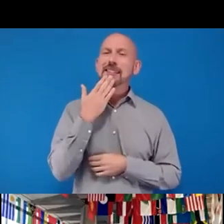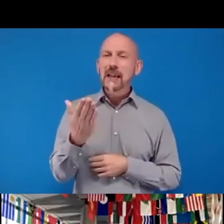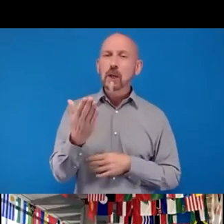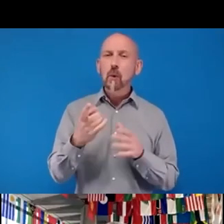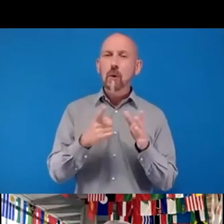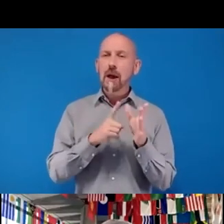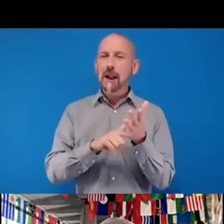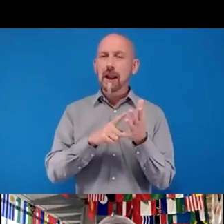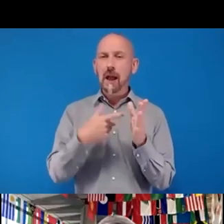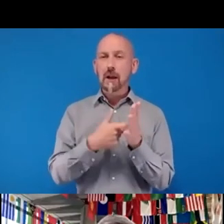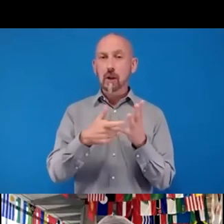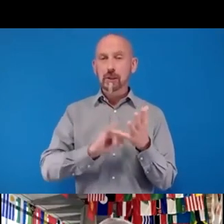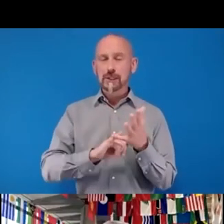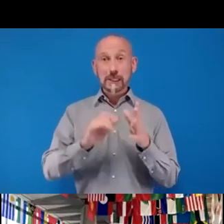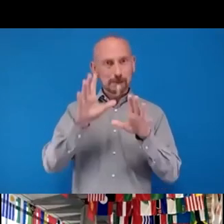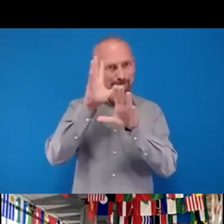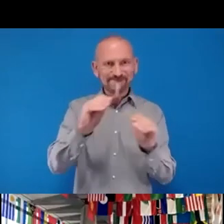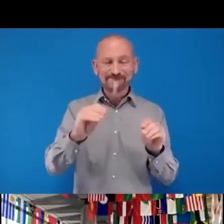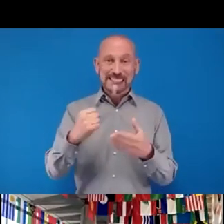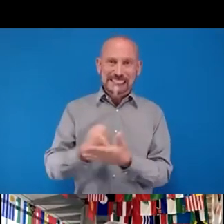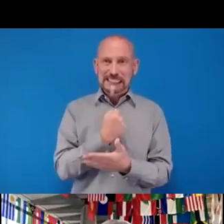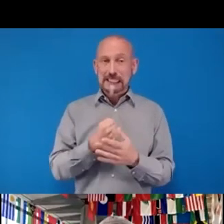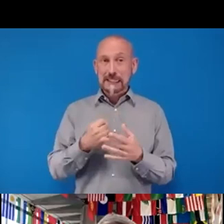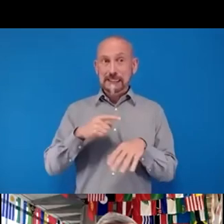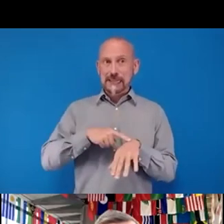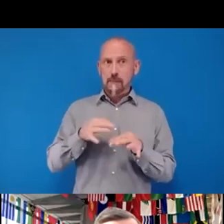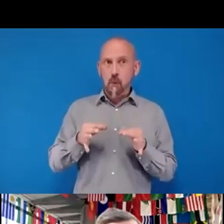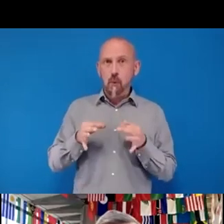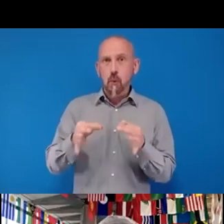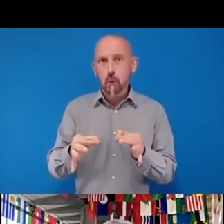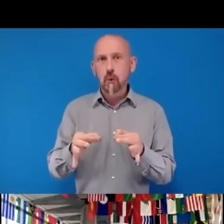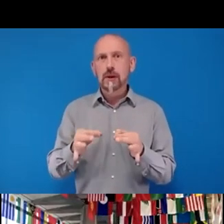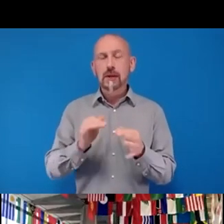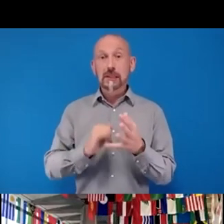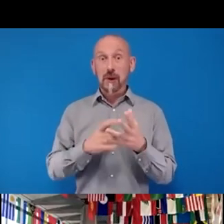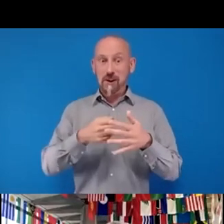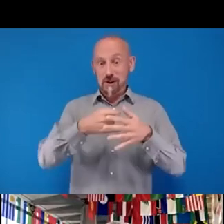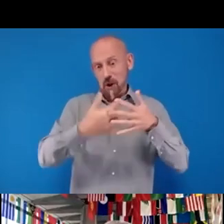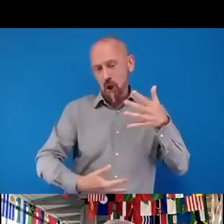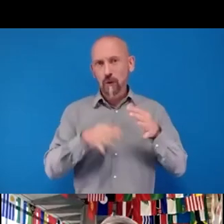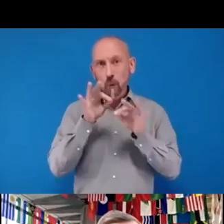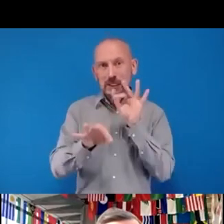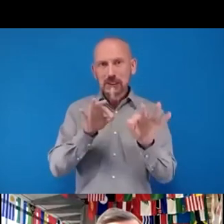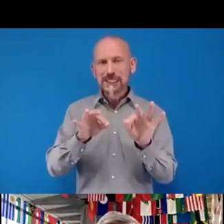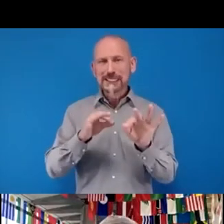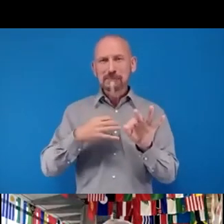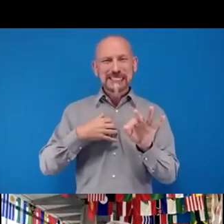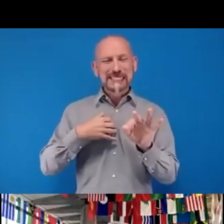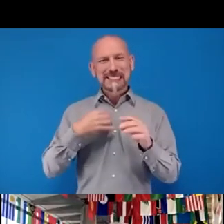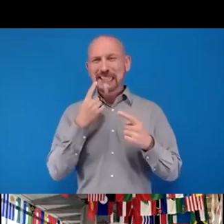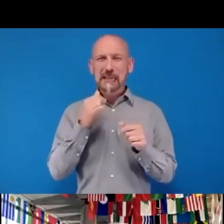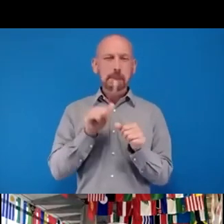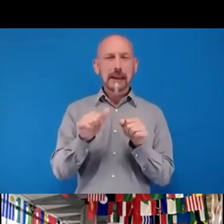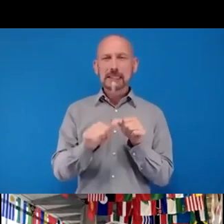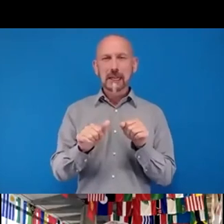we are running quite behind time here. And there's a whole raft of questions that I wanted to ask the panel. But in the interest of time and finishing